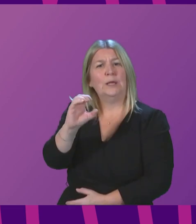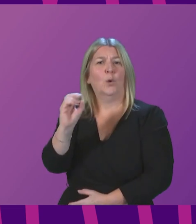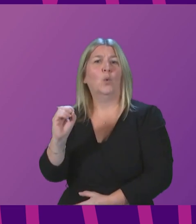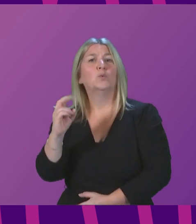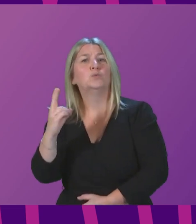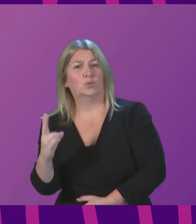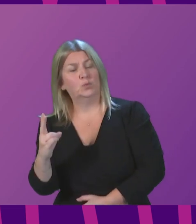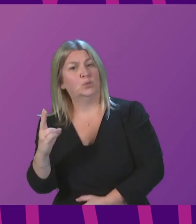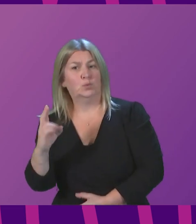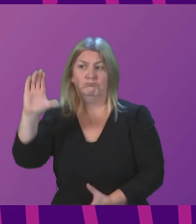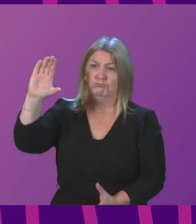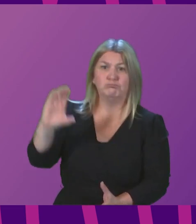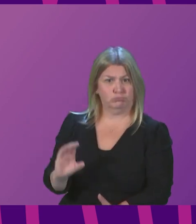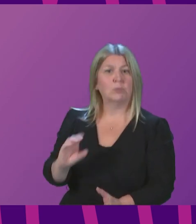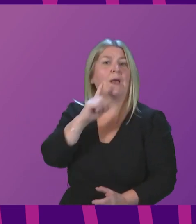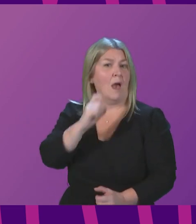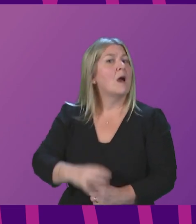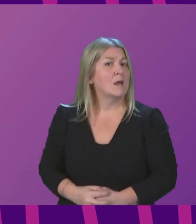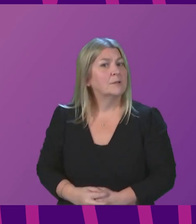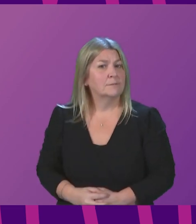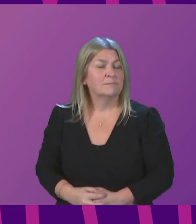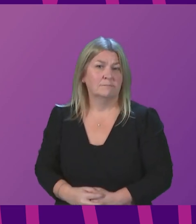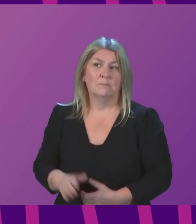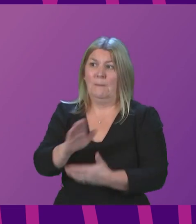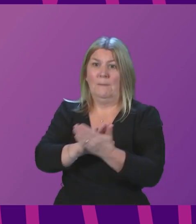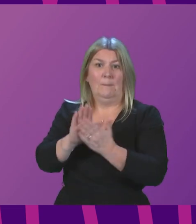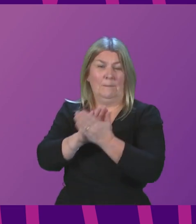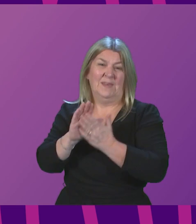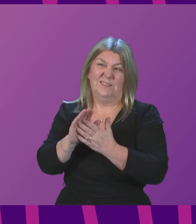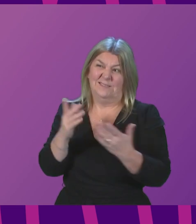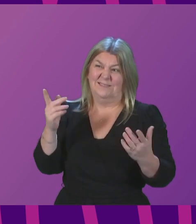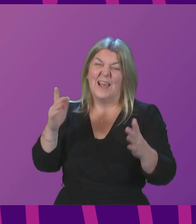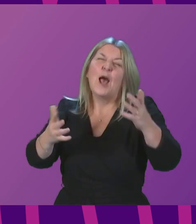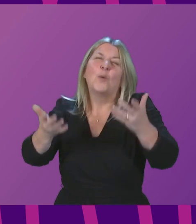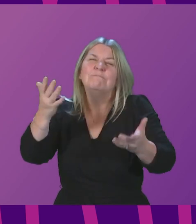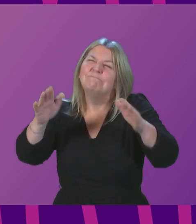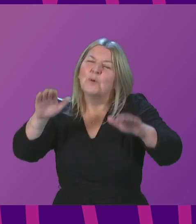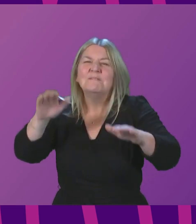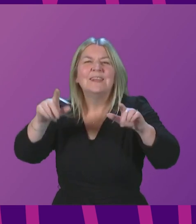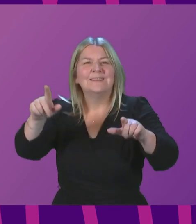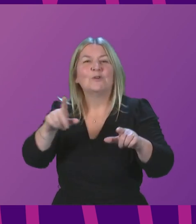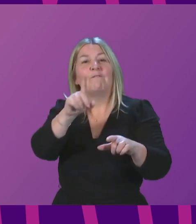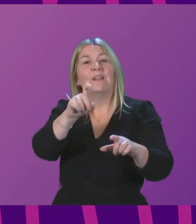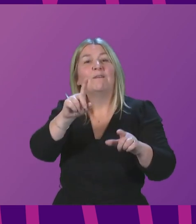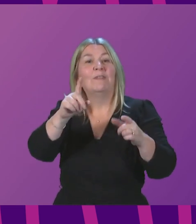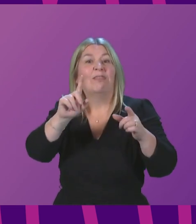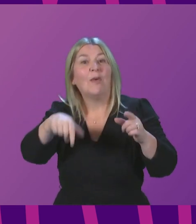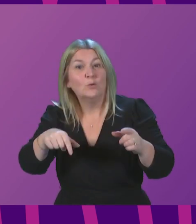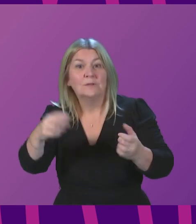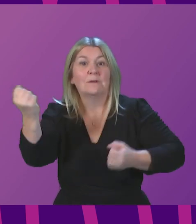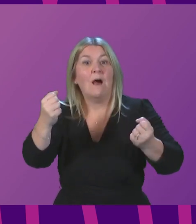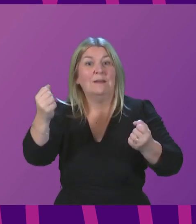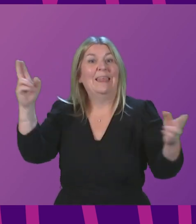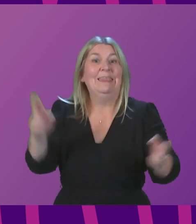,400 tonnes a year, which is the equivalent of taking more than 11,000 cars off the road. Zero Waste Scotland also provides a range of support to